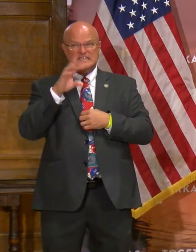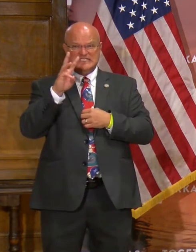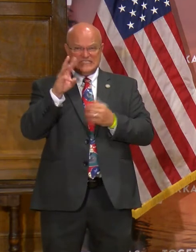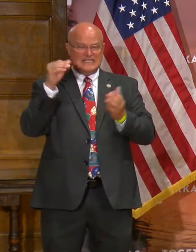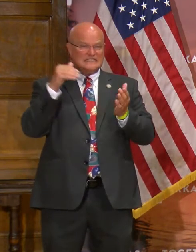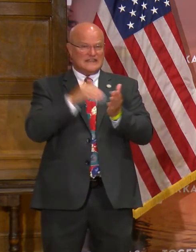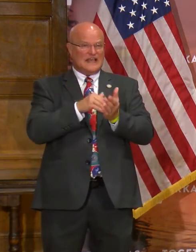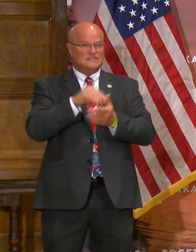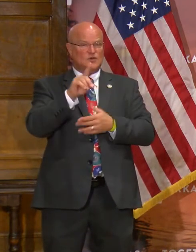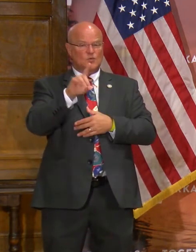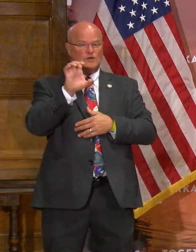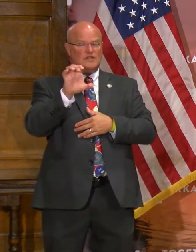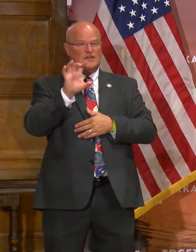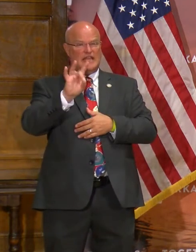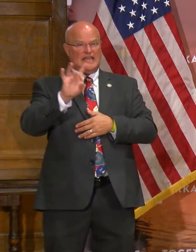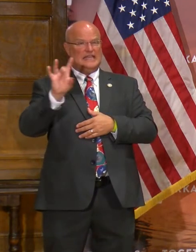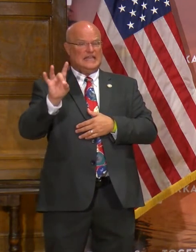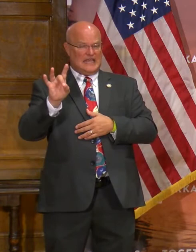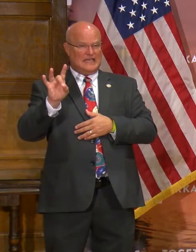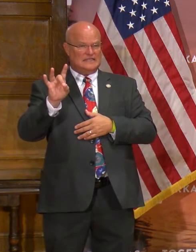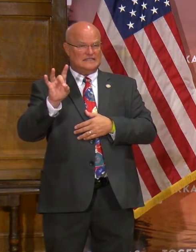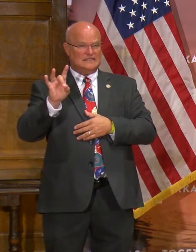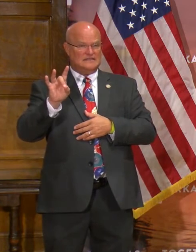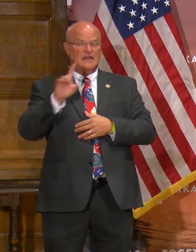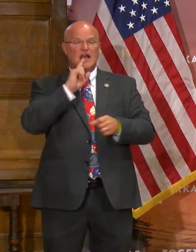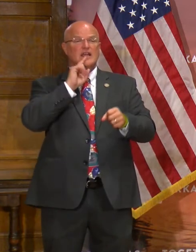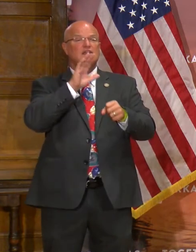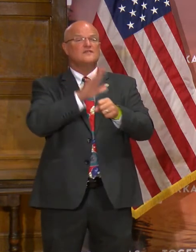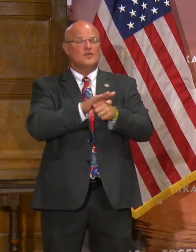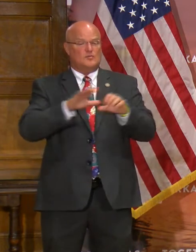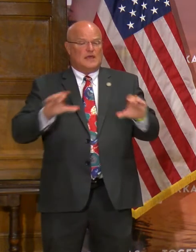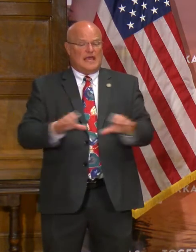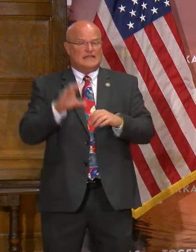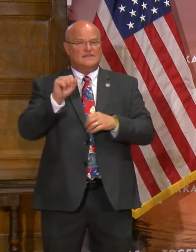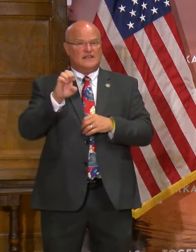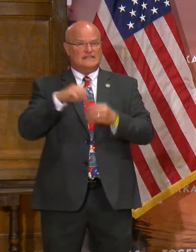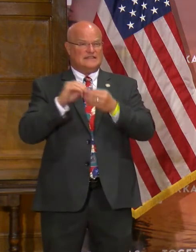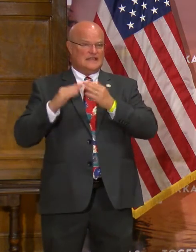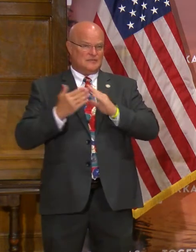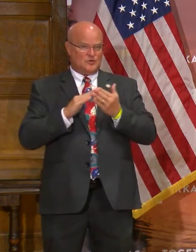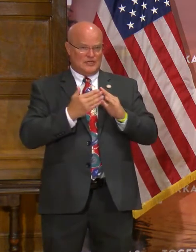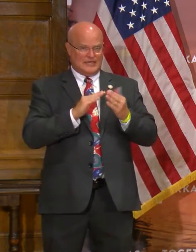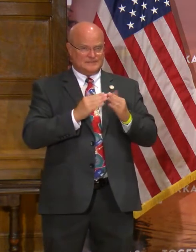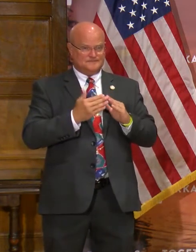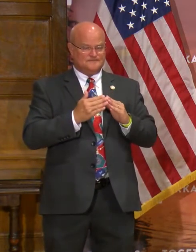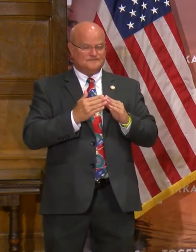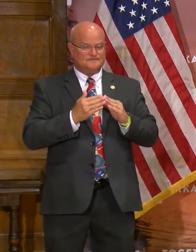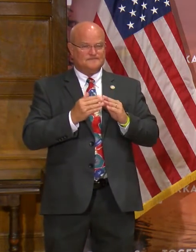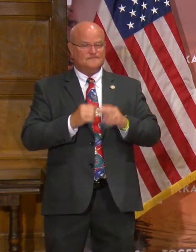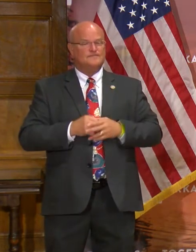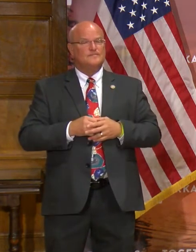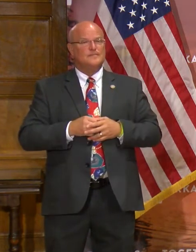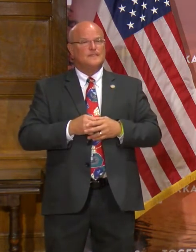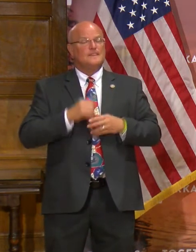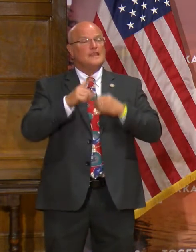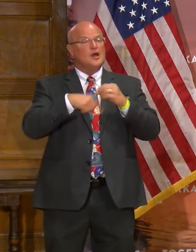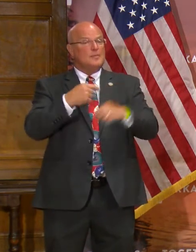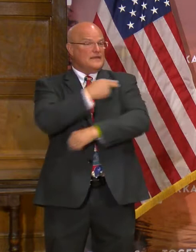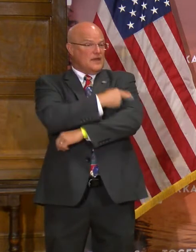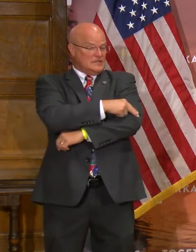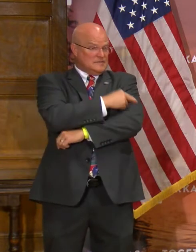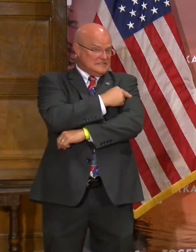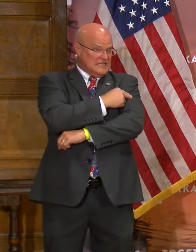,188 confirmed active cases in the community. With regard to